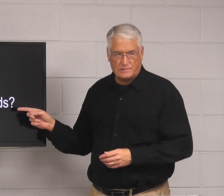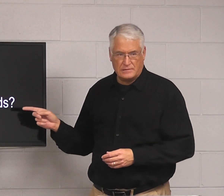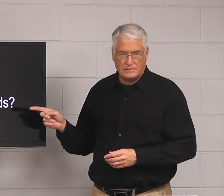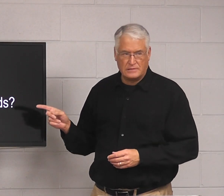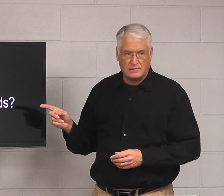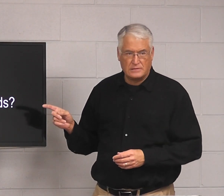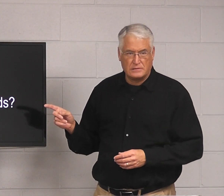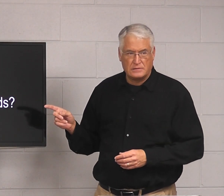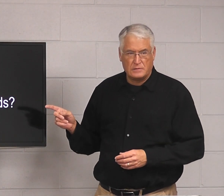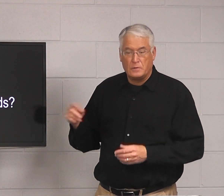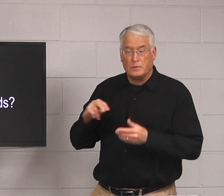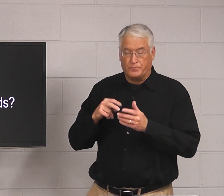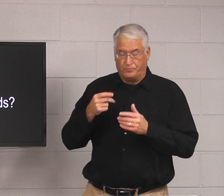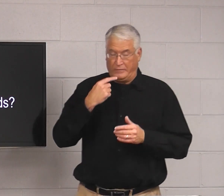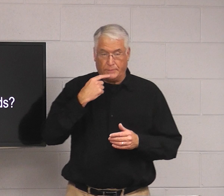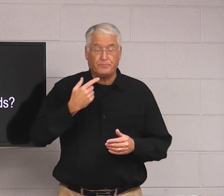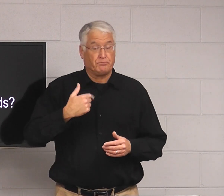Am I avoiding unwholesome words?